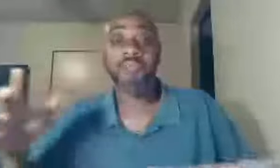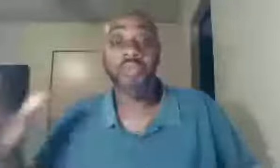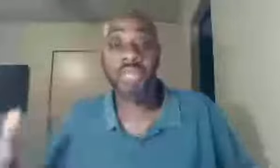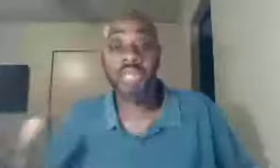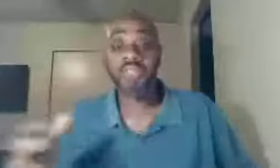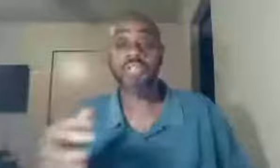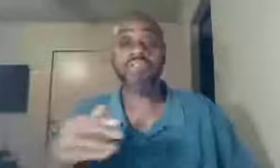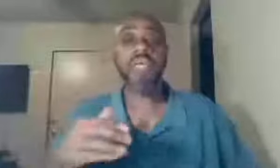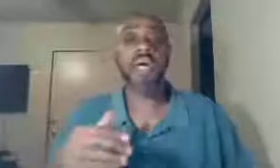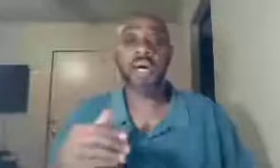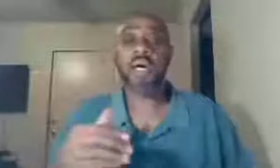religions,